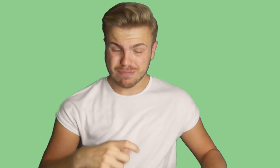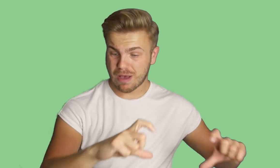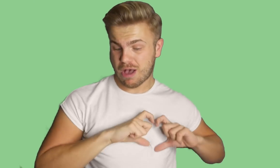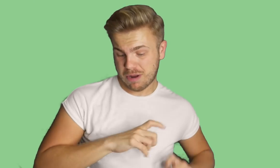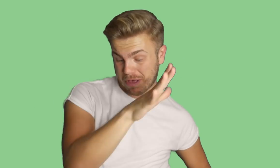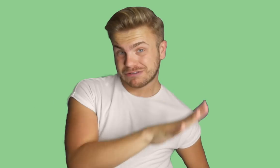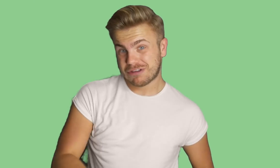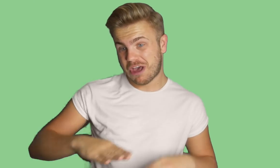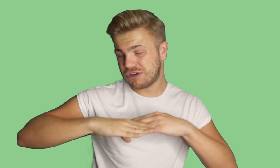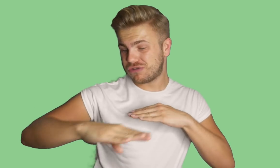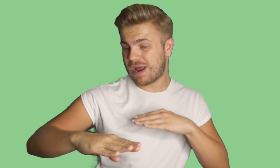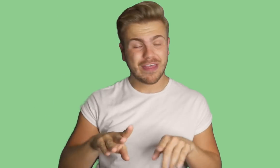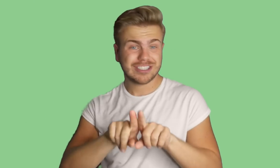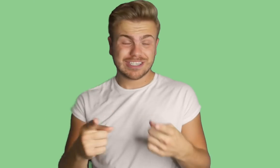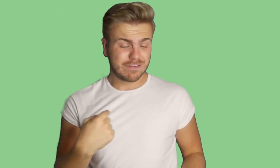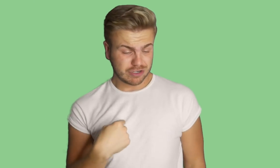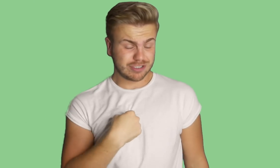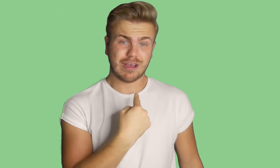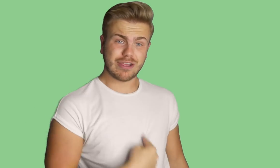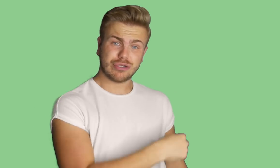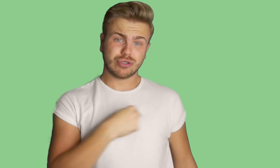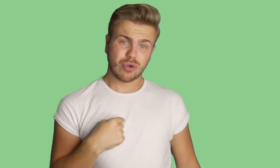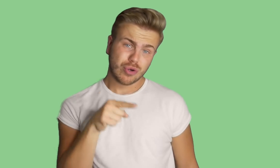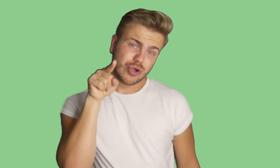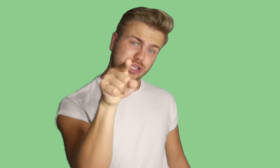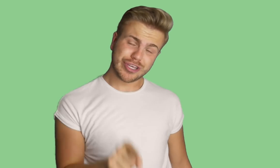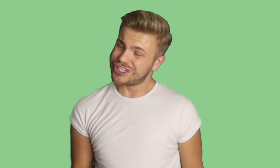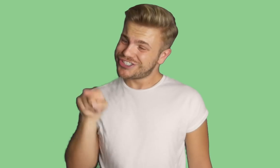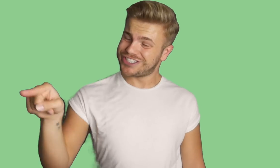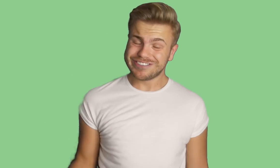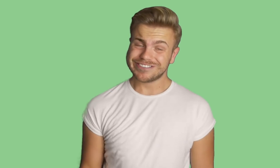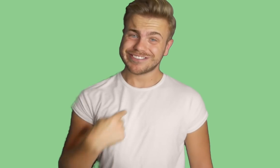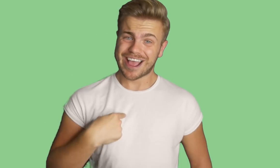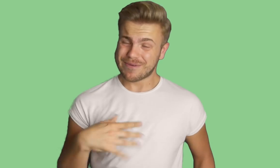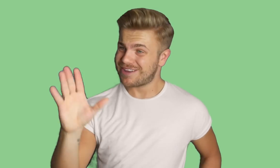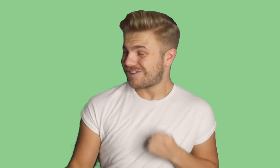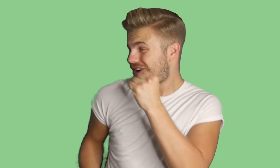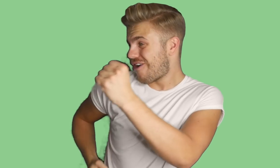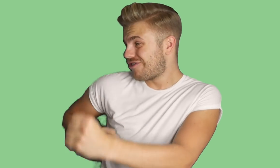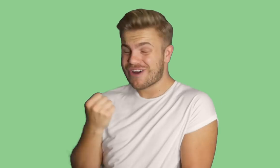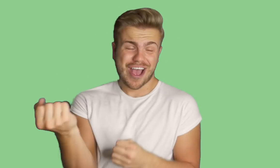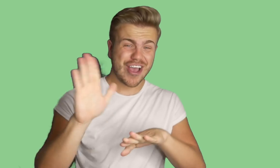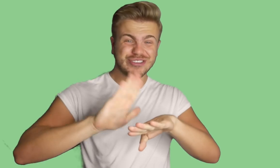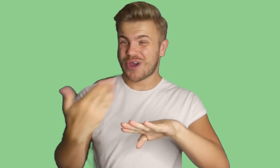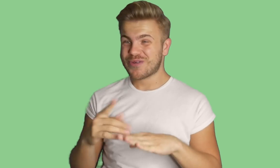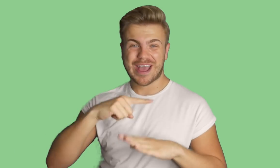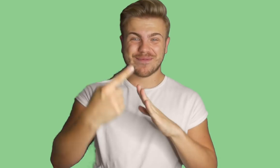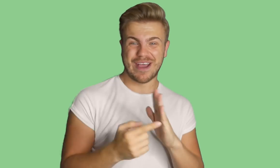my heart up on the southern ground, there's no difference I assure ya She and I went on the run, don't care about